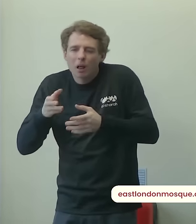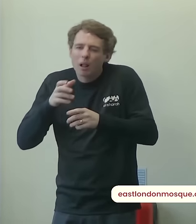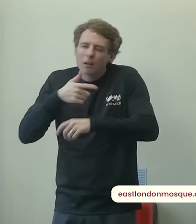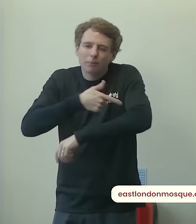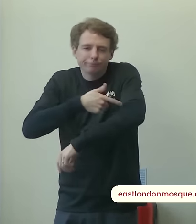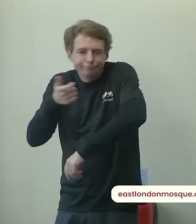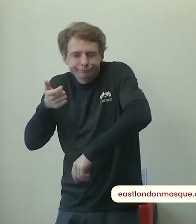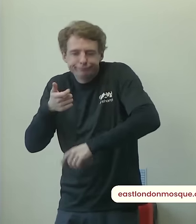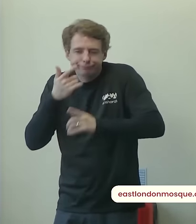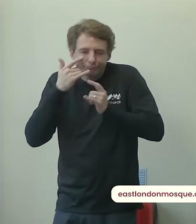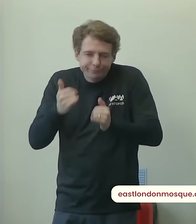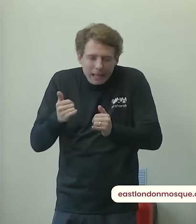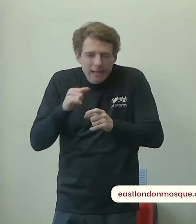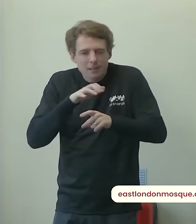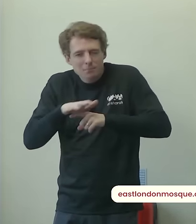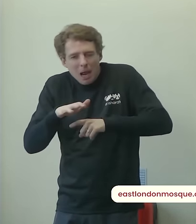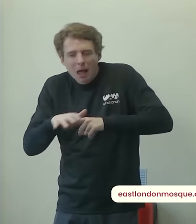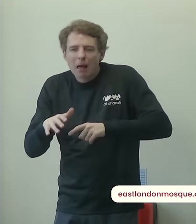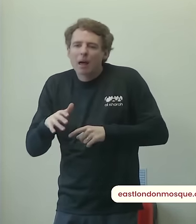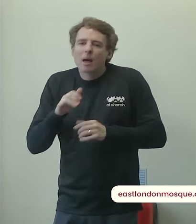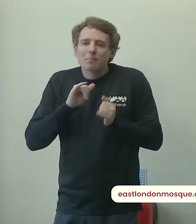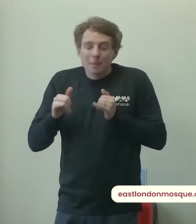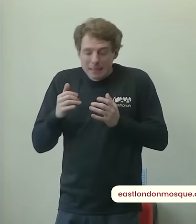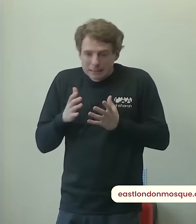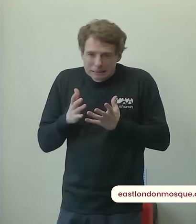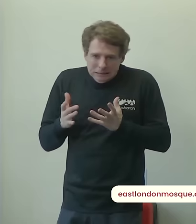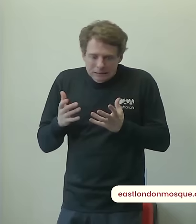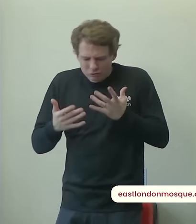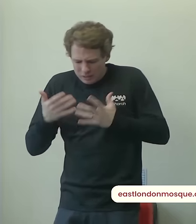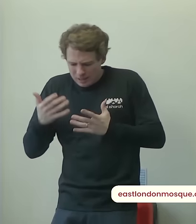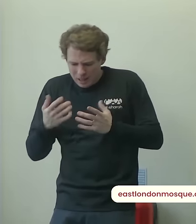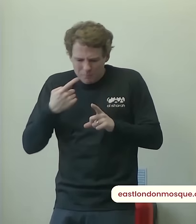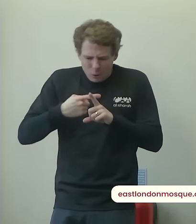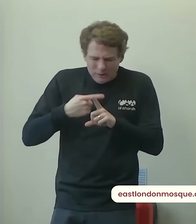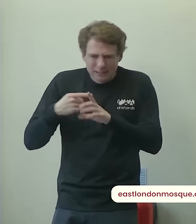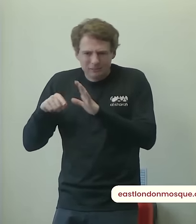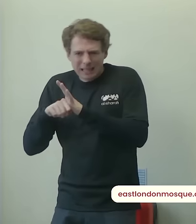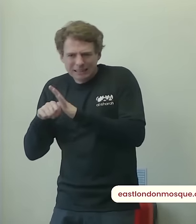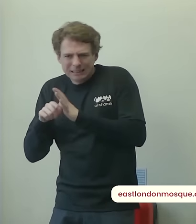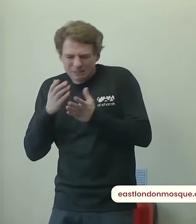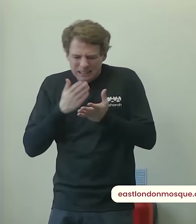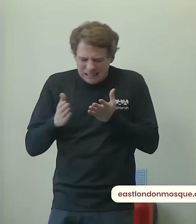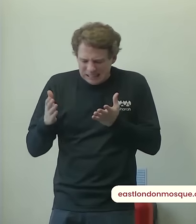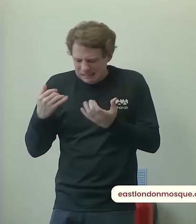if it is negative you are happy because it's clean and clear it should bring you closer to allah oh allah i thank you